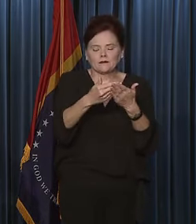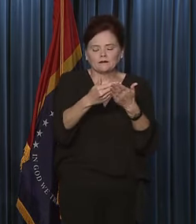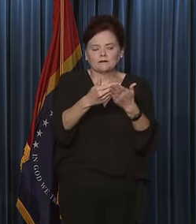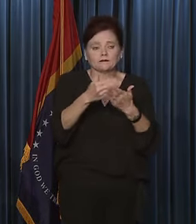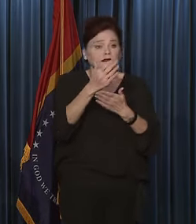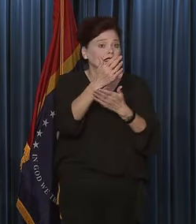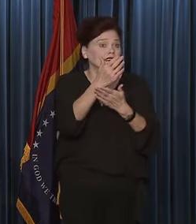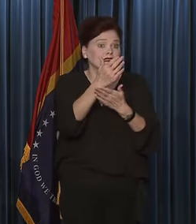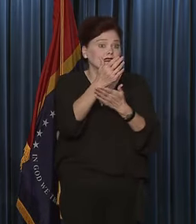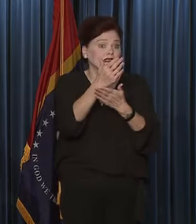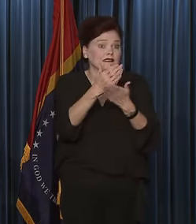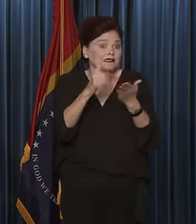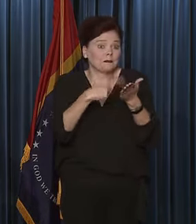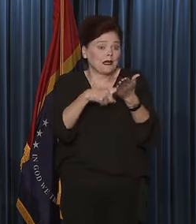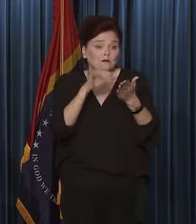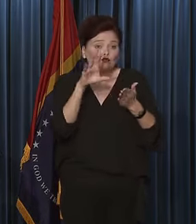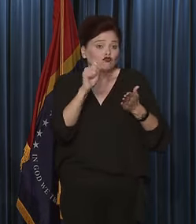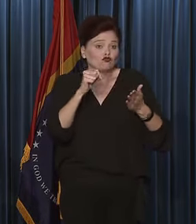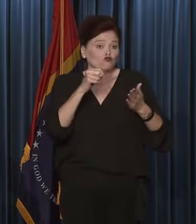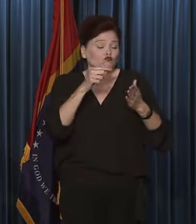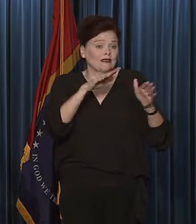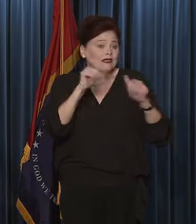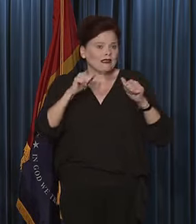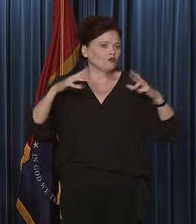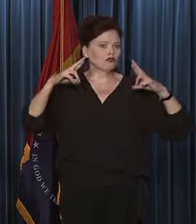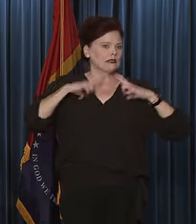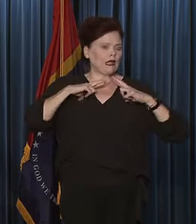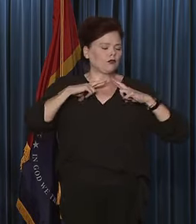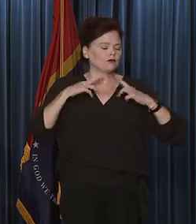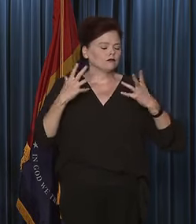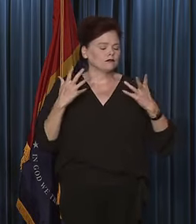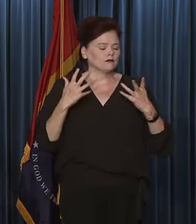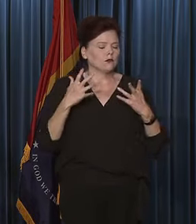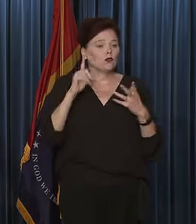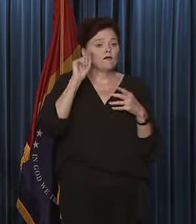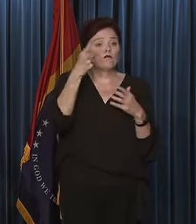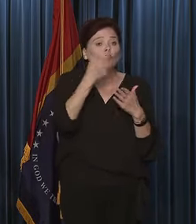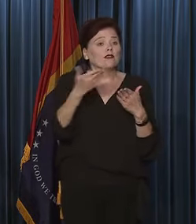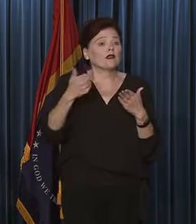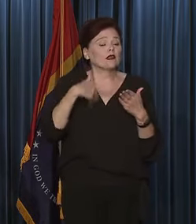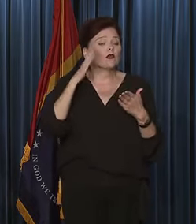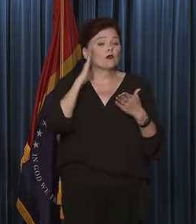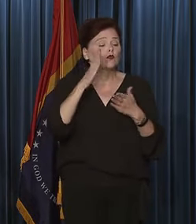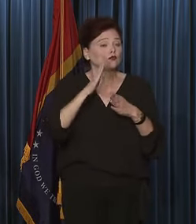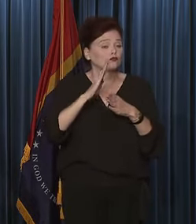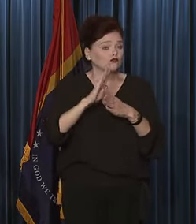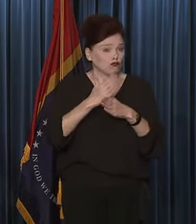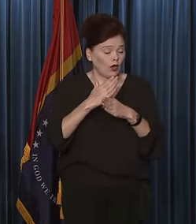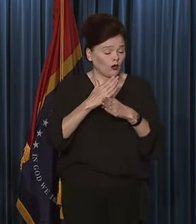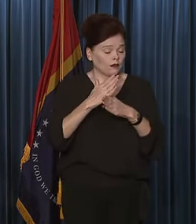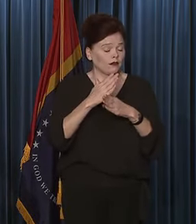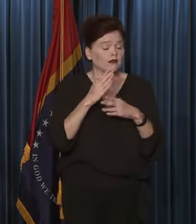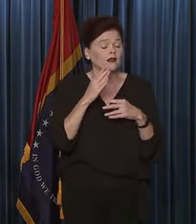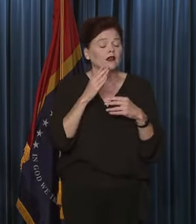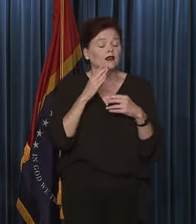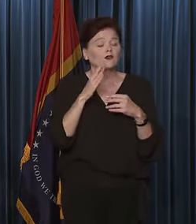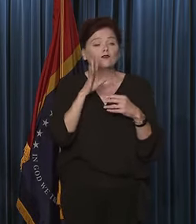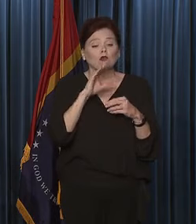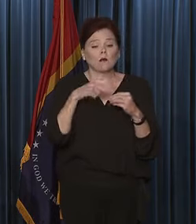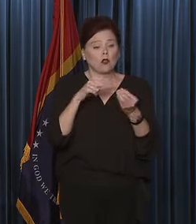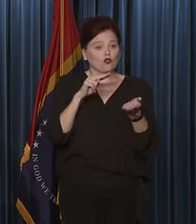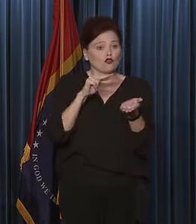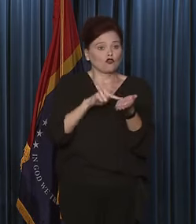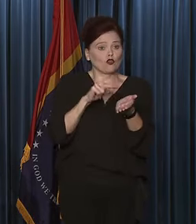instances, they've simply retired. And so the first thing I will tell you with respect to nurse